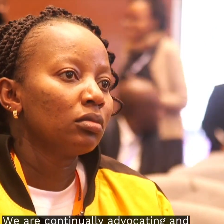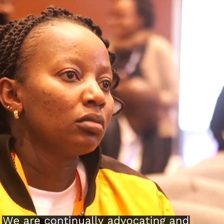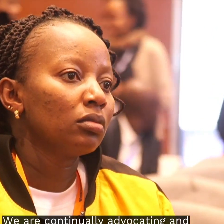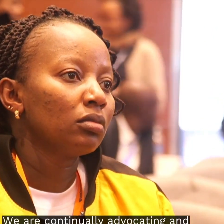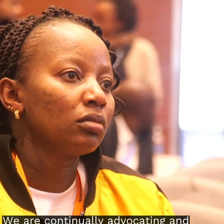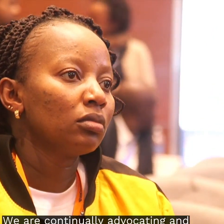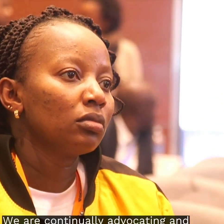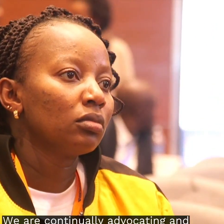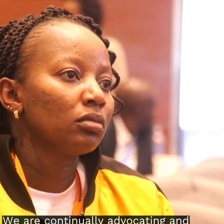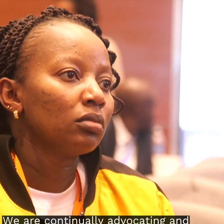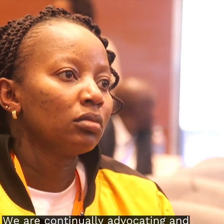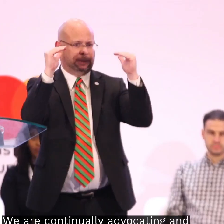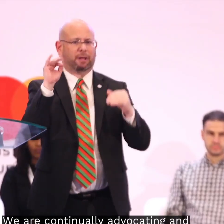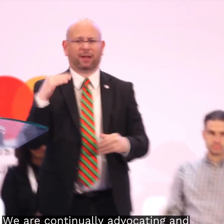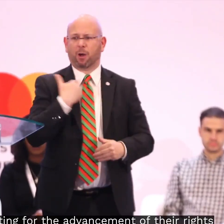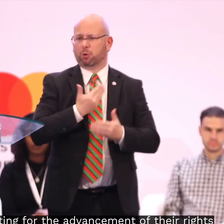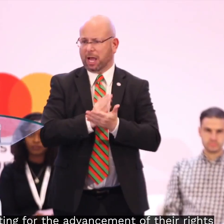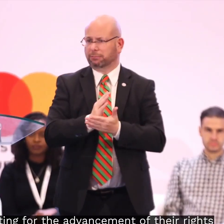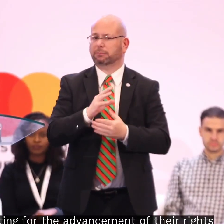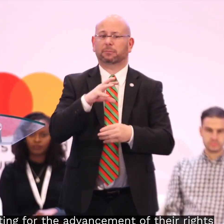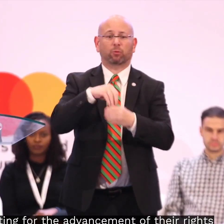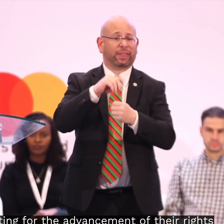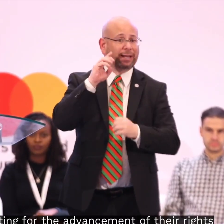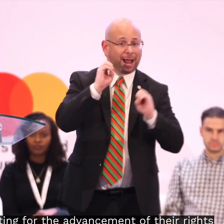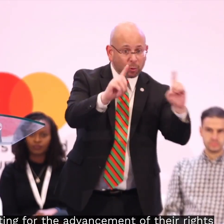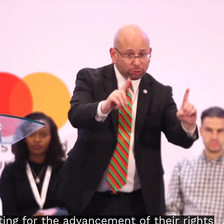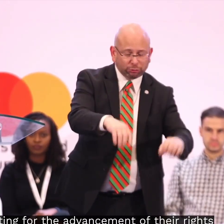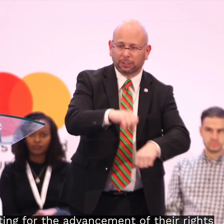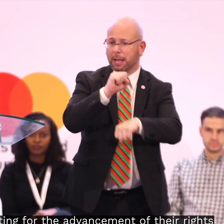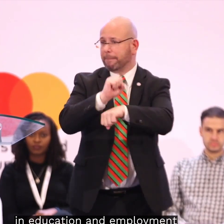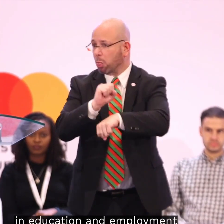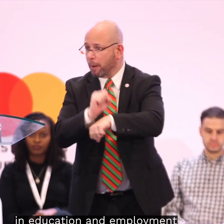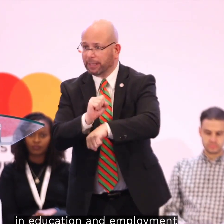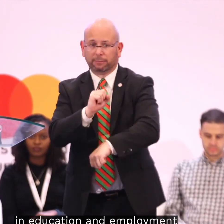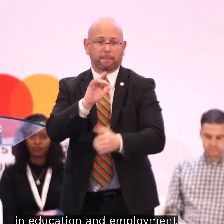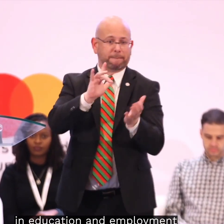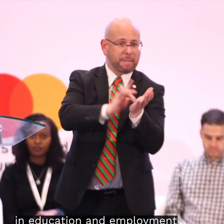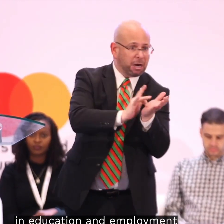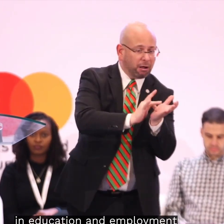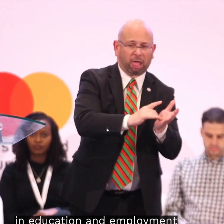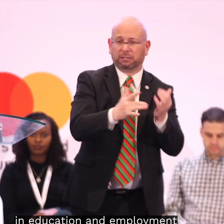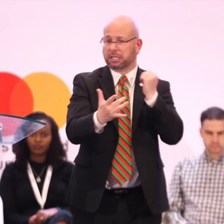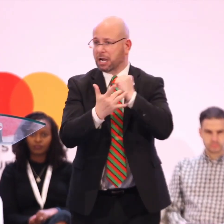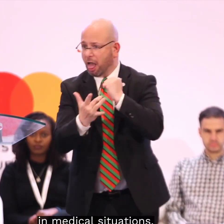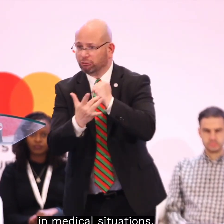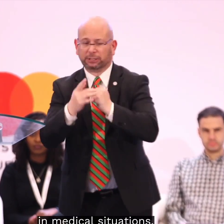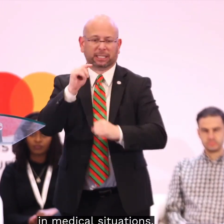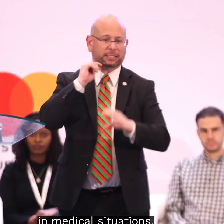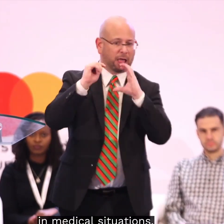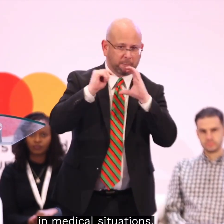So we are continually advocating and fighting for the advancement of their rights in education and employment, in medical